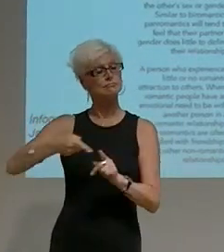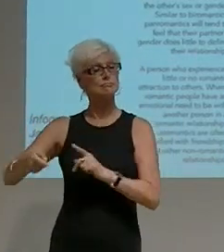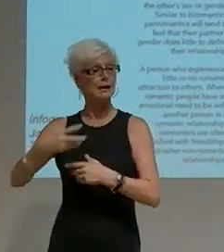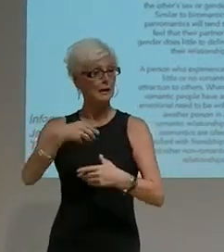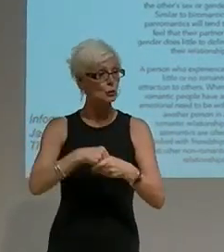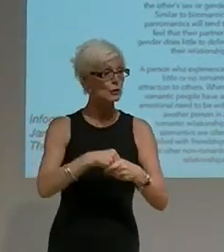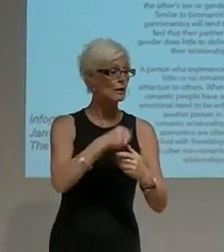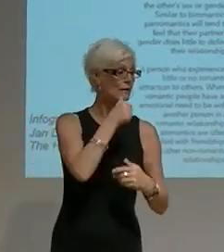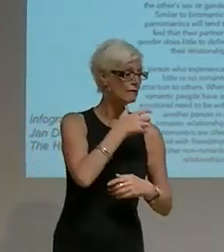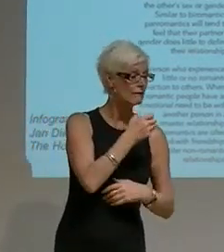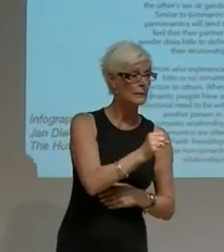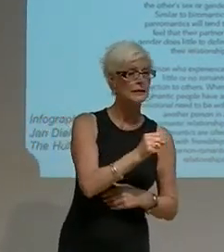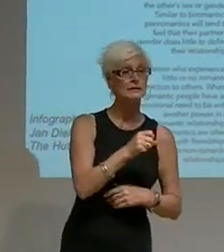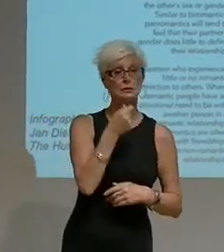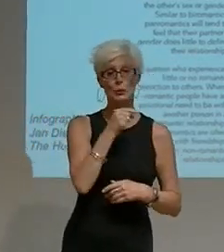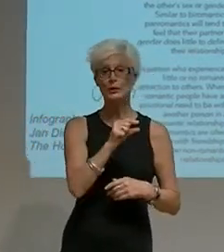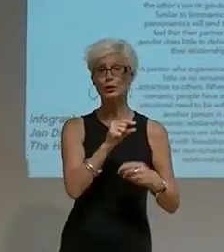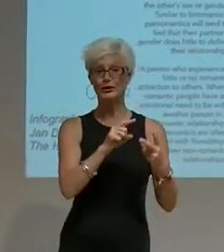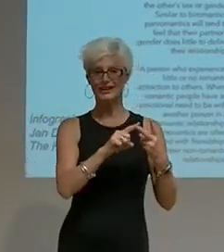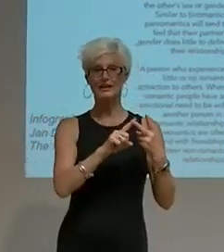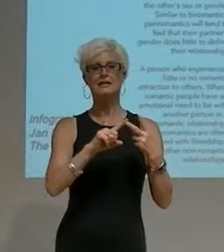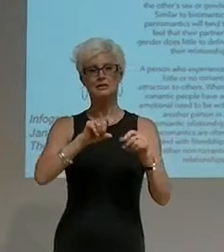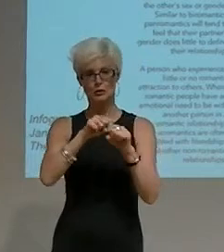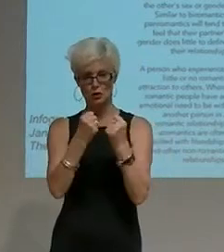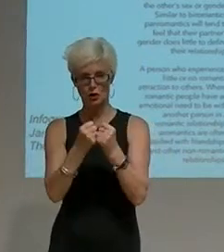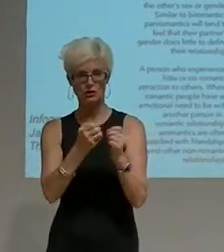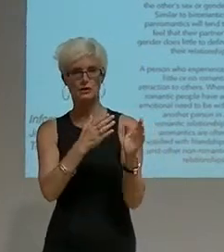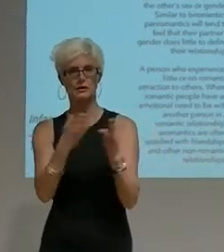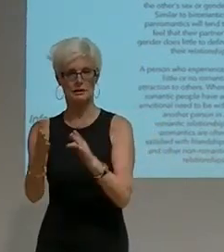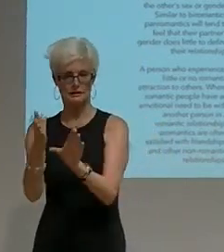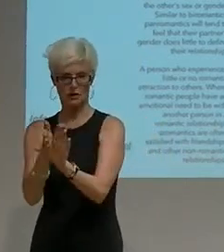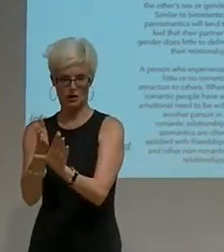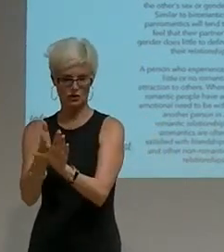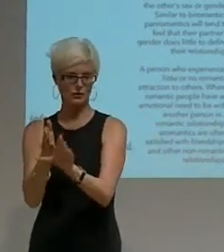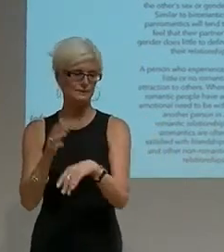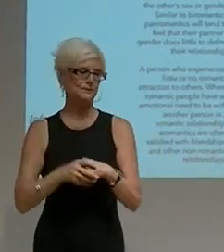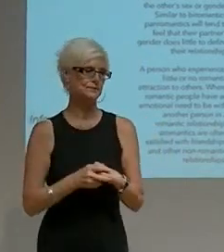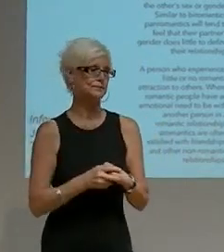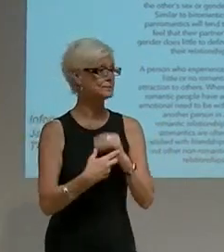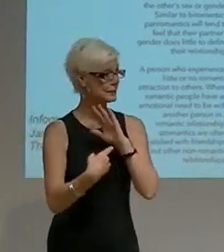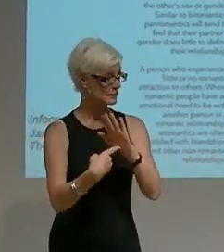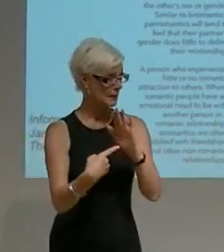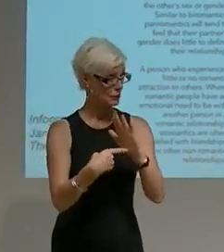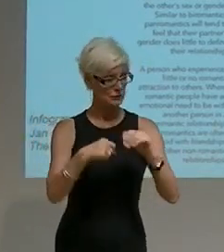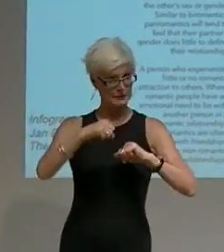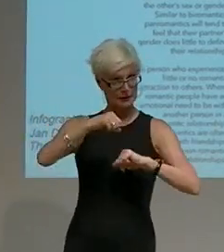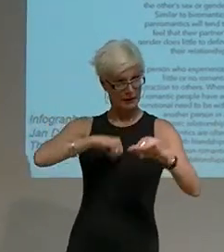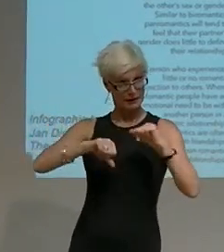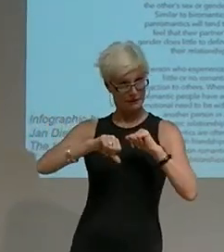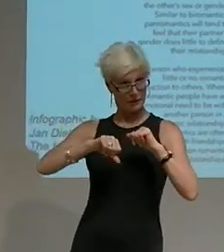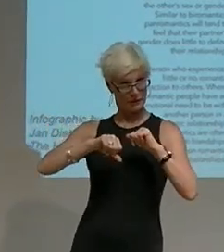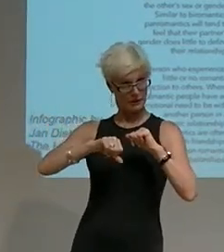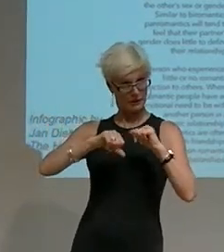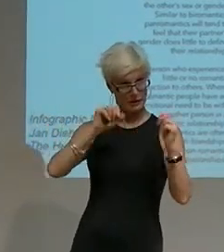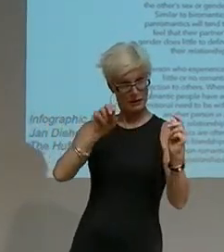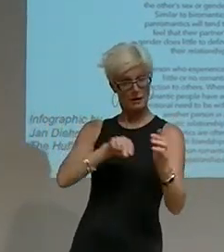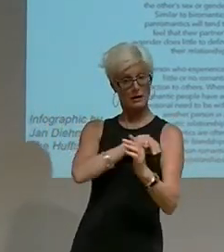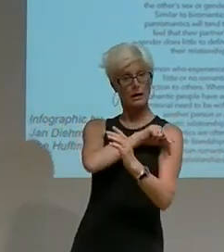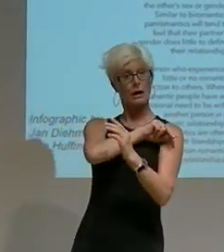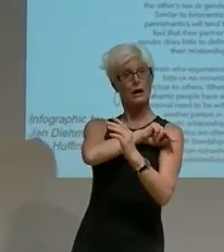and queer theory, sociology and psychology. For instance, examples of scientific approaches to study